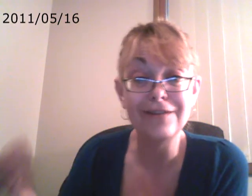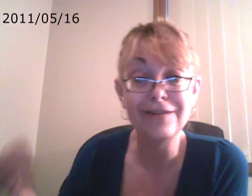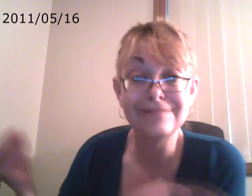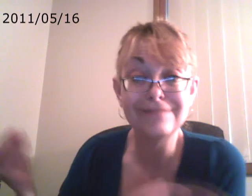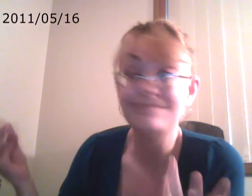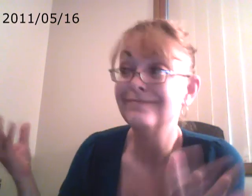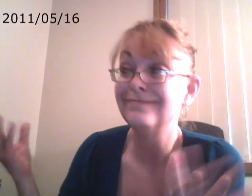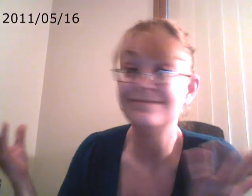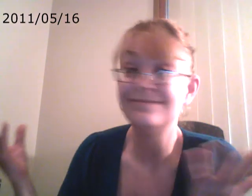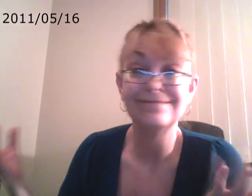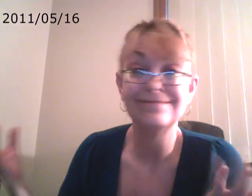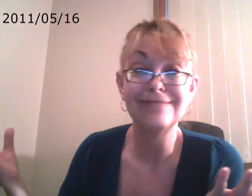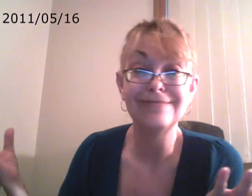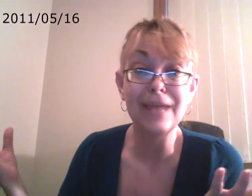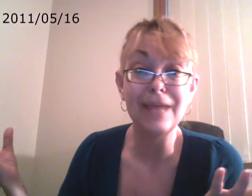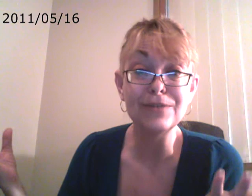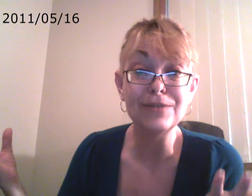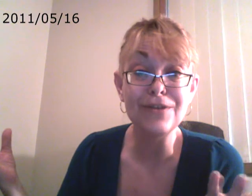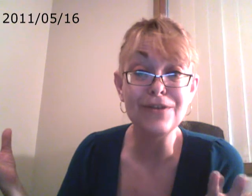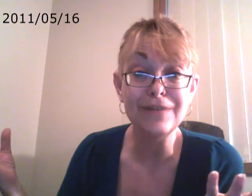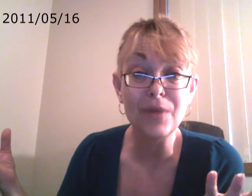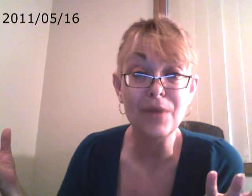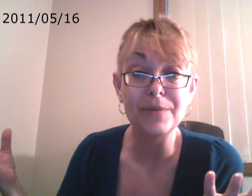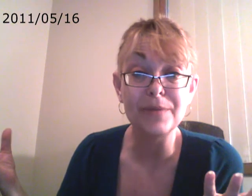able to solve any problems.